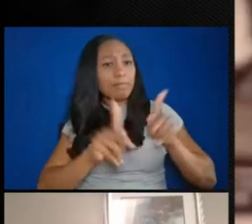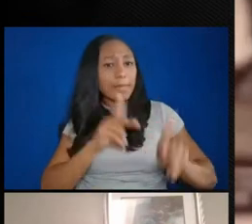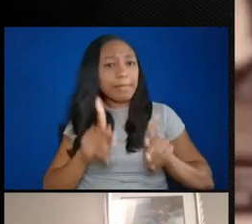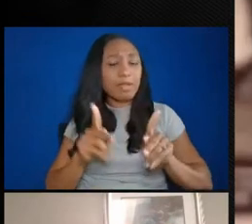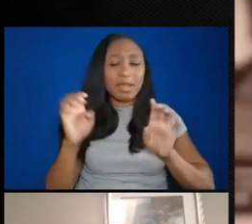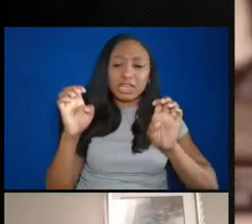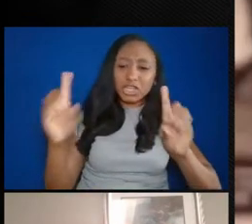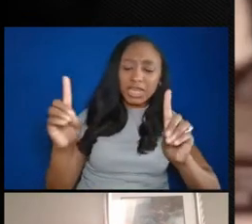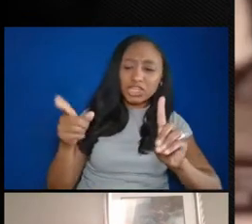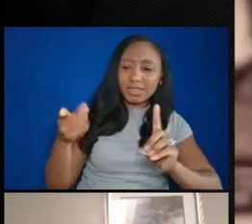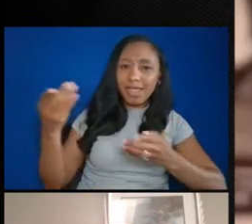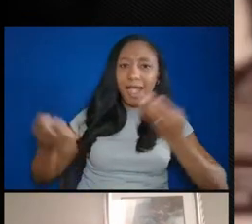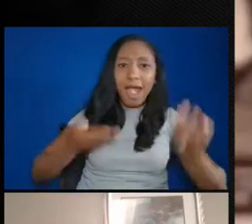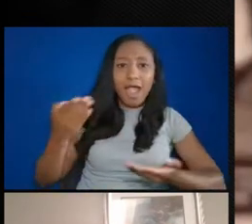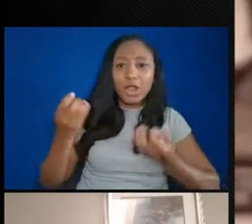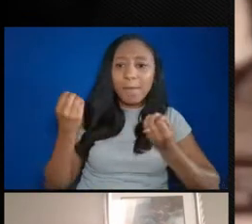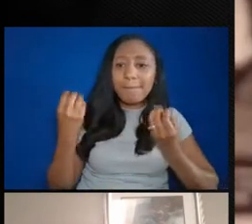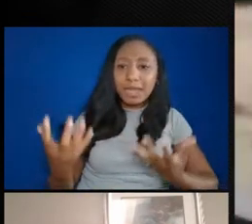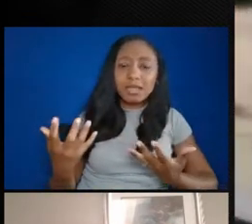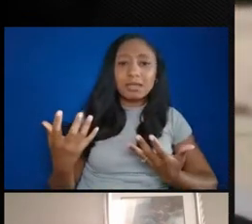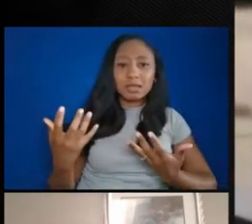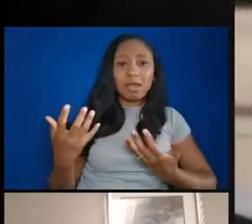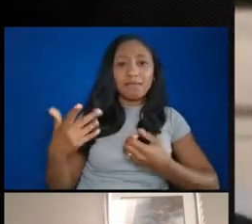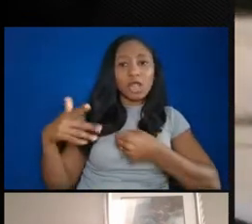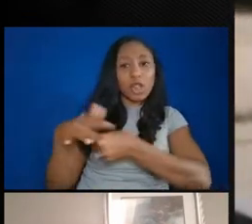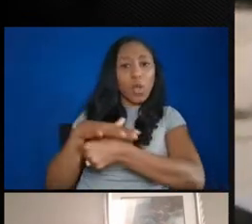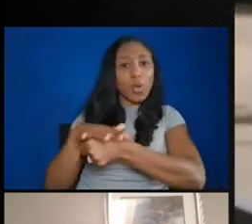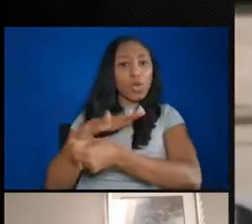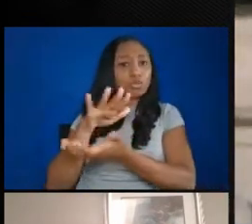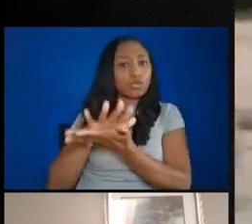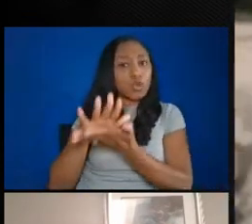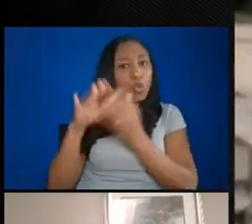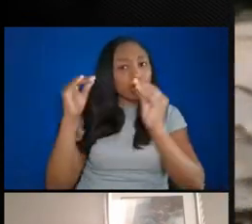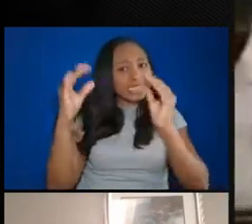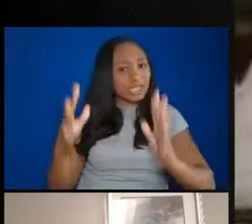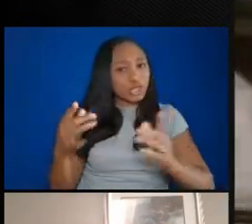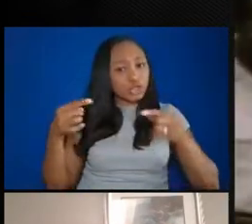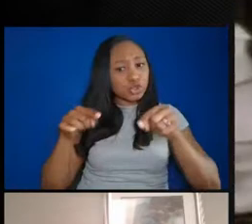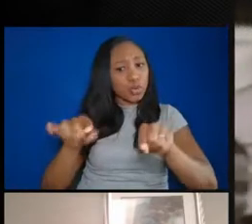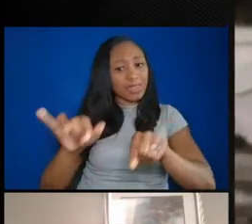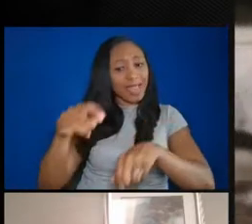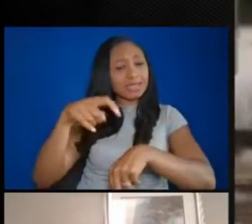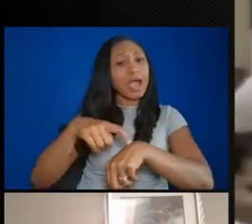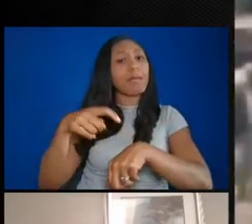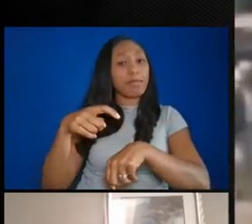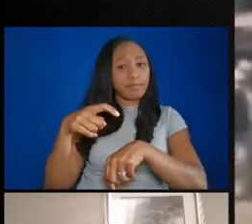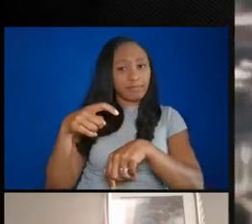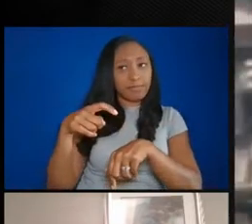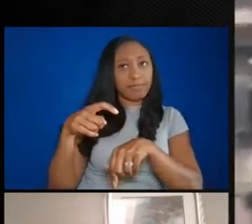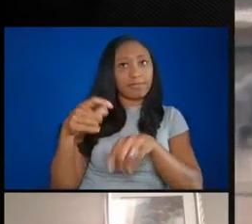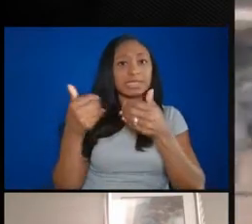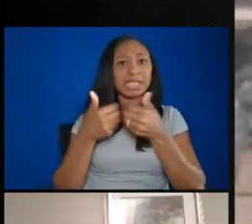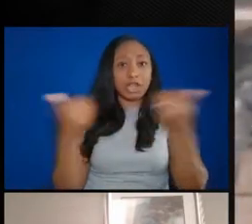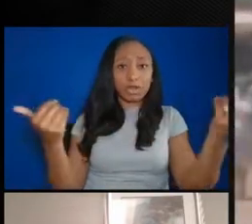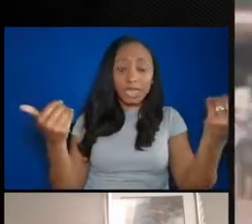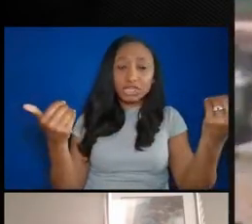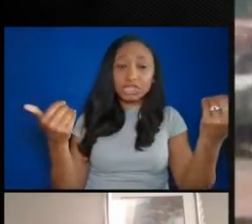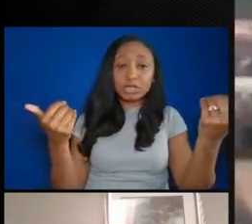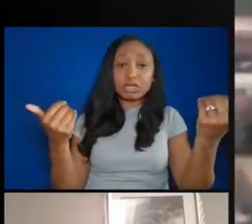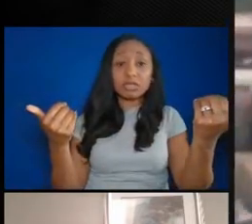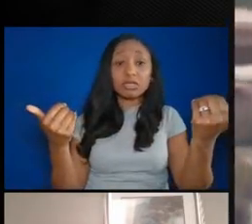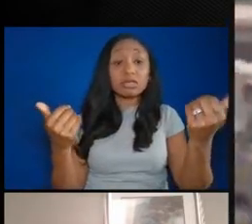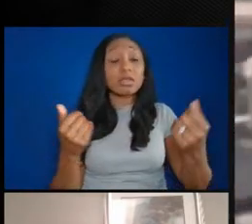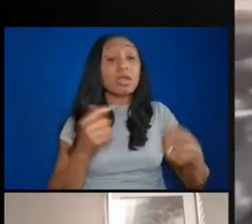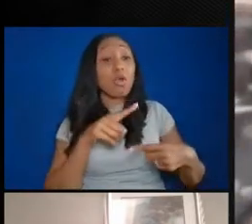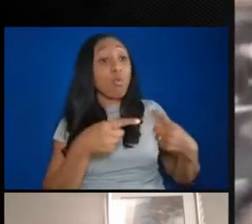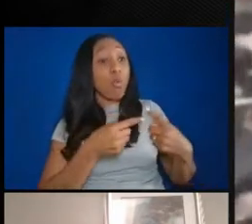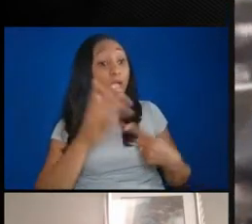hired many of the local school teachers during this period of segregation where colored teachers were paid less